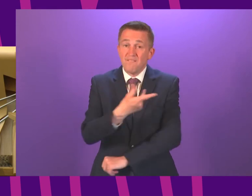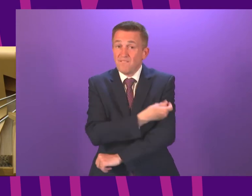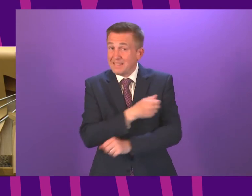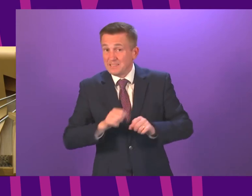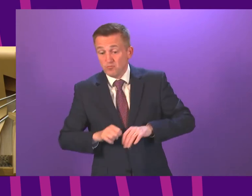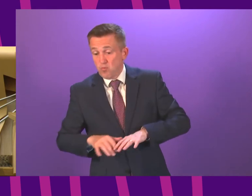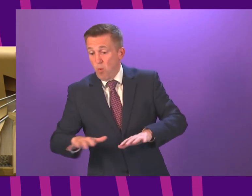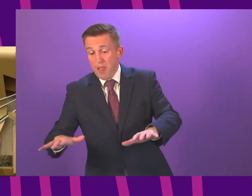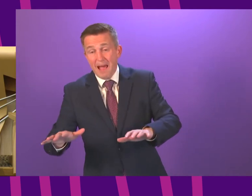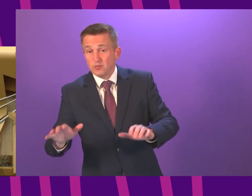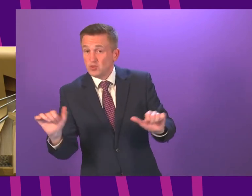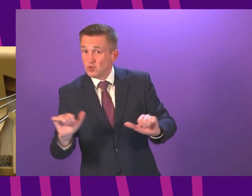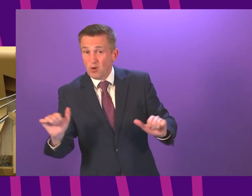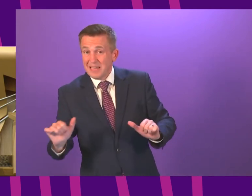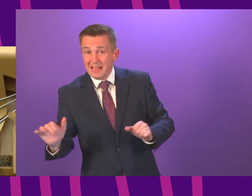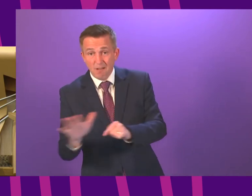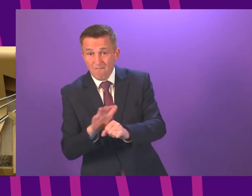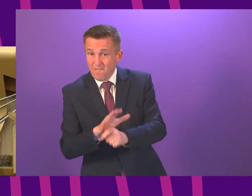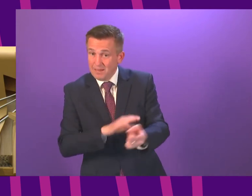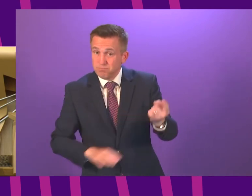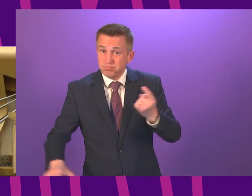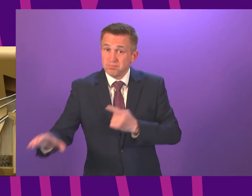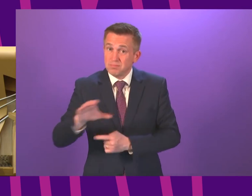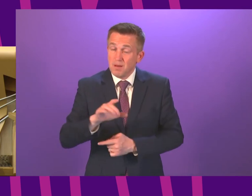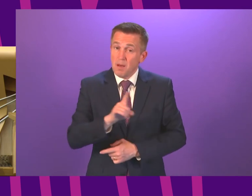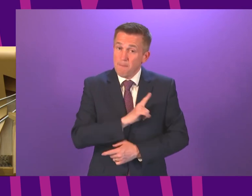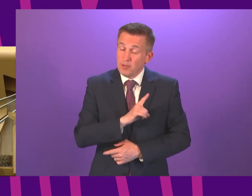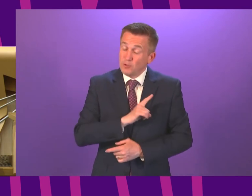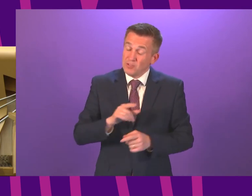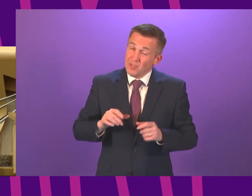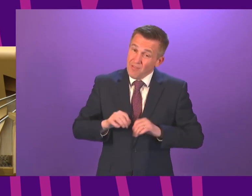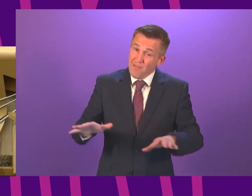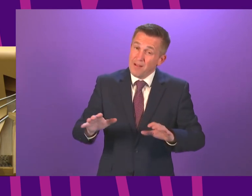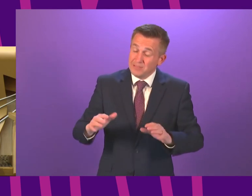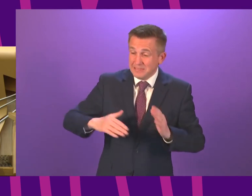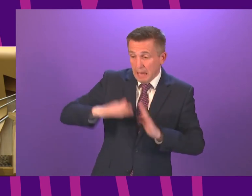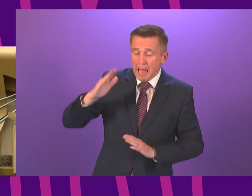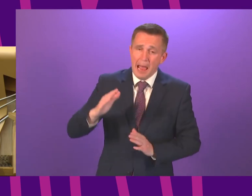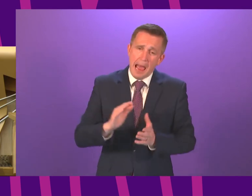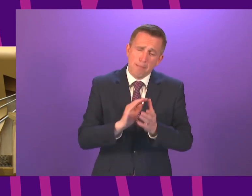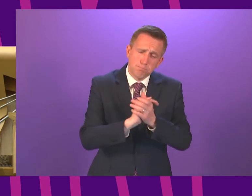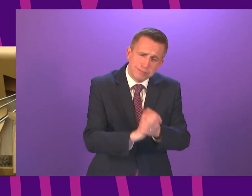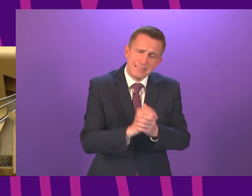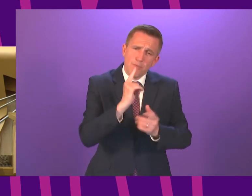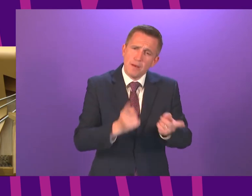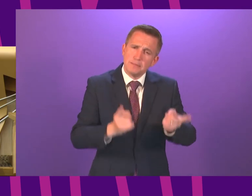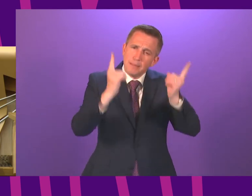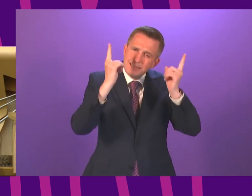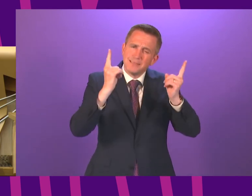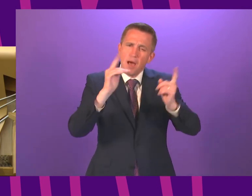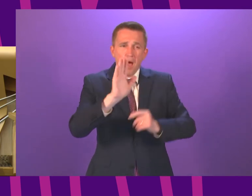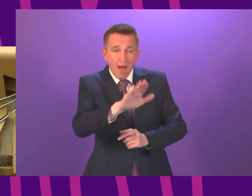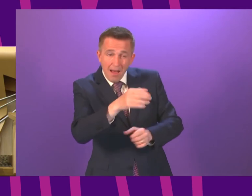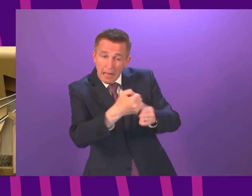not matched the density of our population with high levels of the virus I plead with the First Minister to recognise that